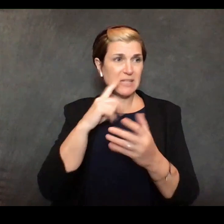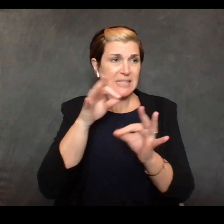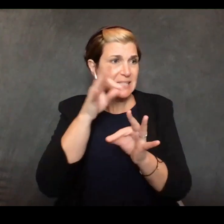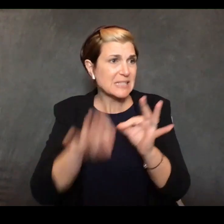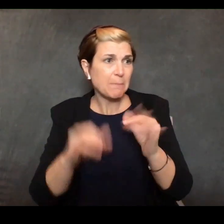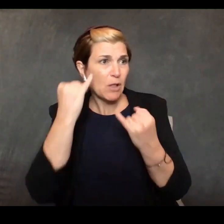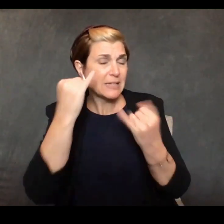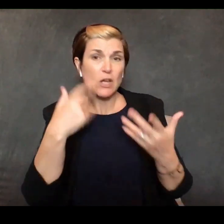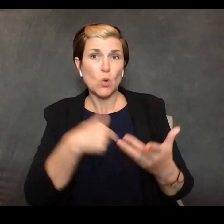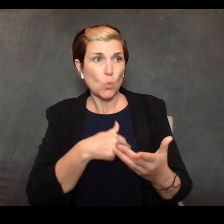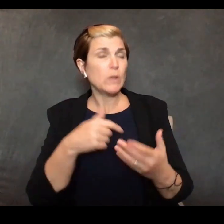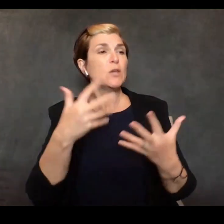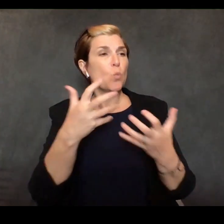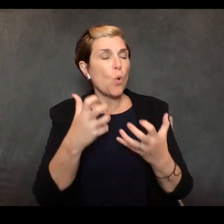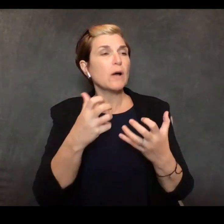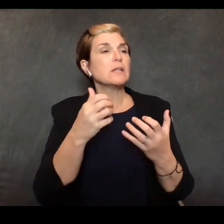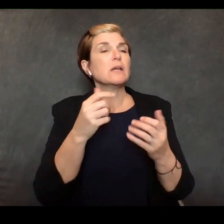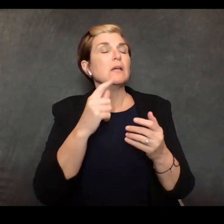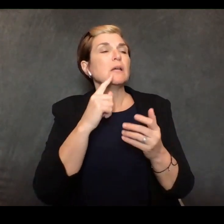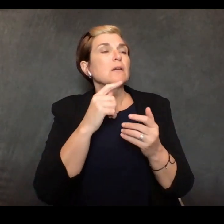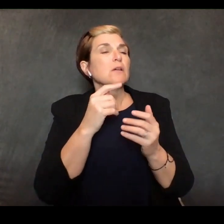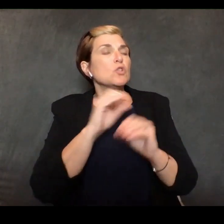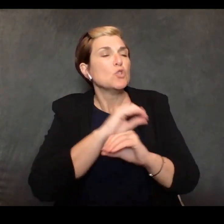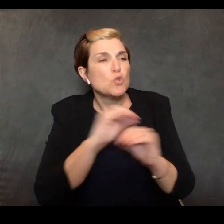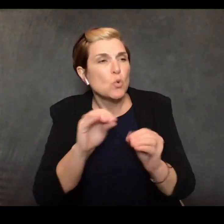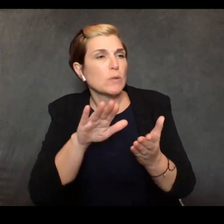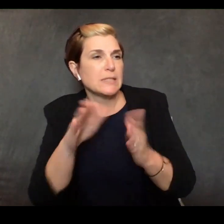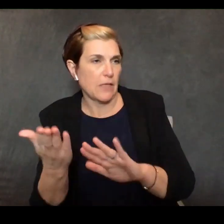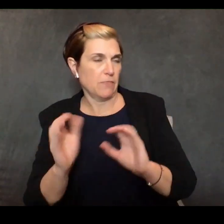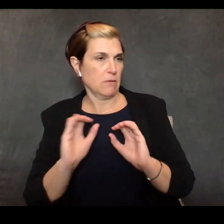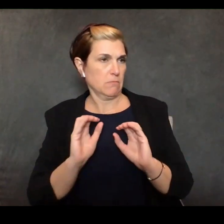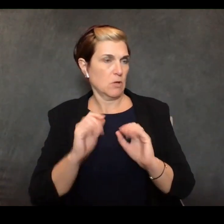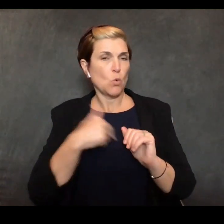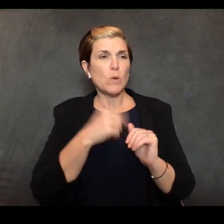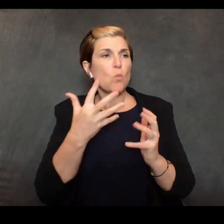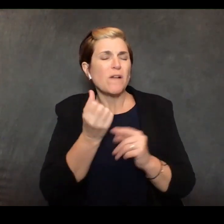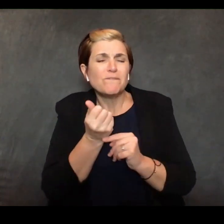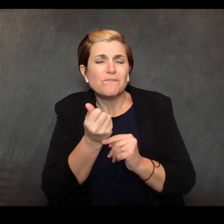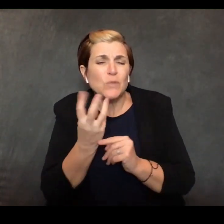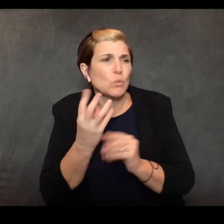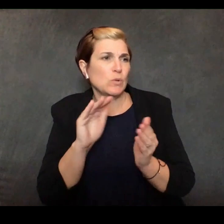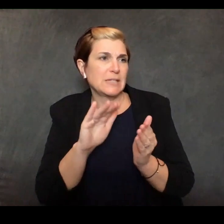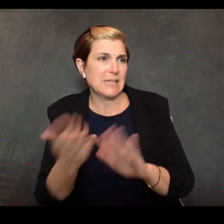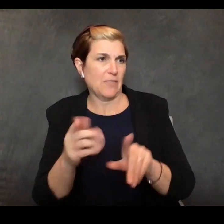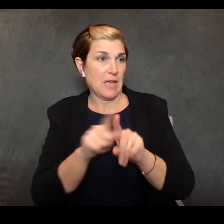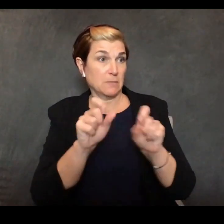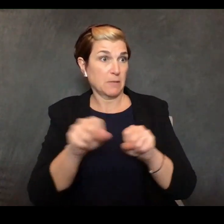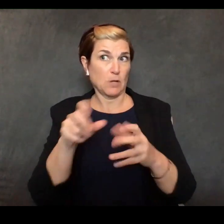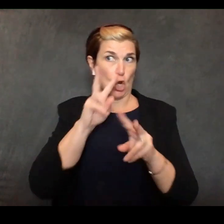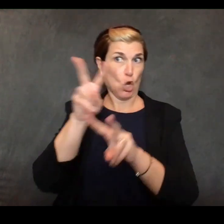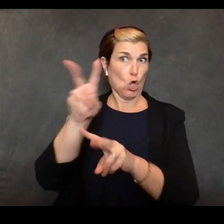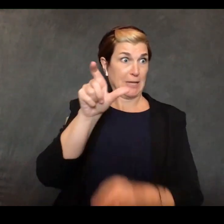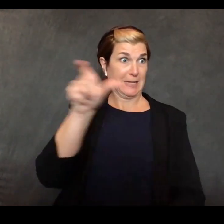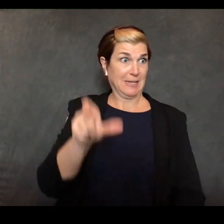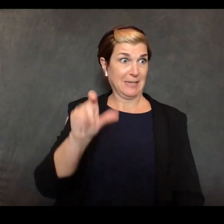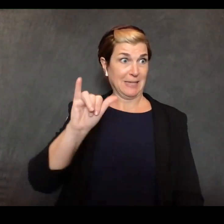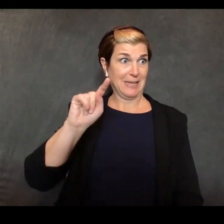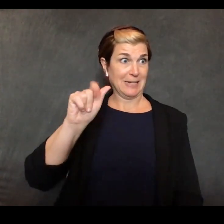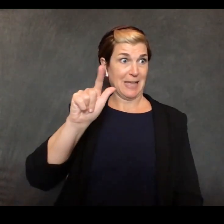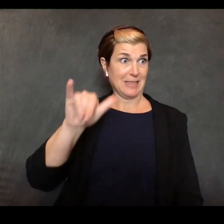deaths as possible this is a horrible thing you look at what's going on with italy we don't want to be in a position like that but a much larger because we're a